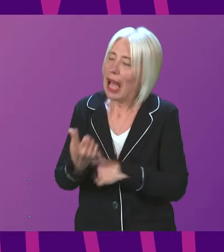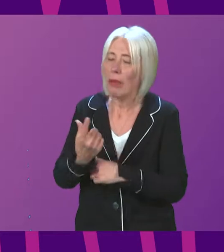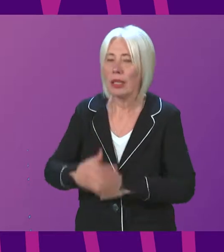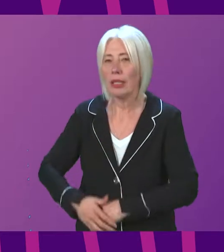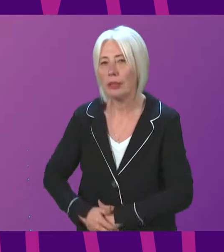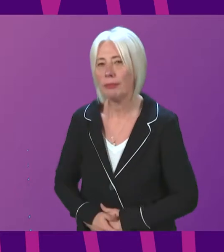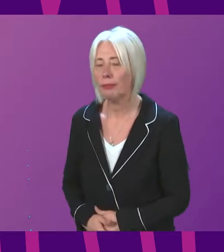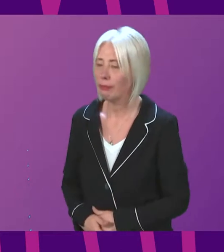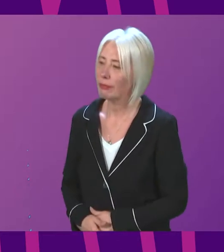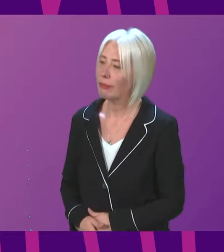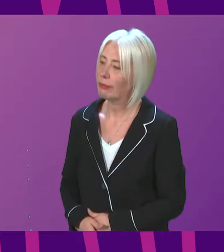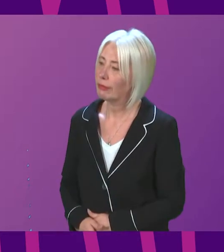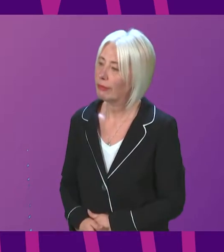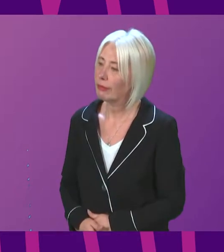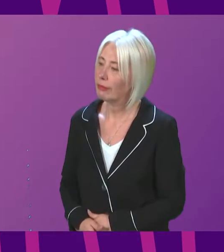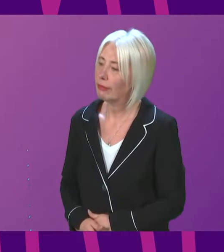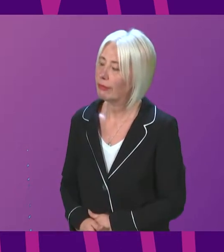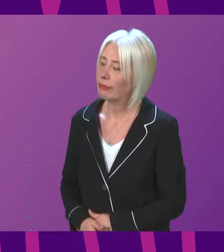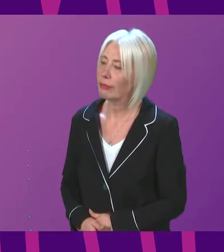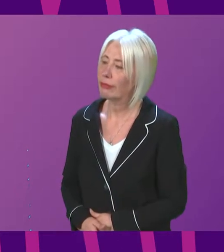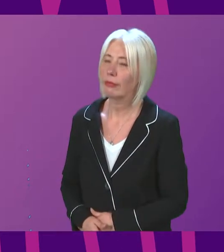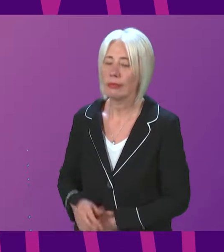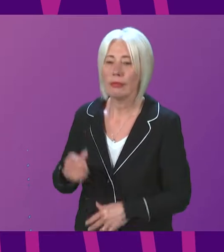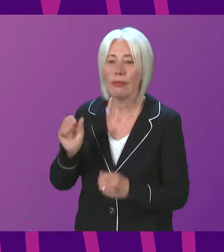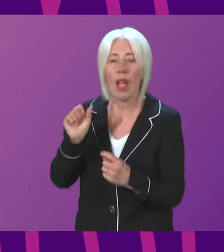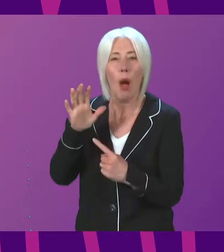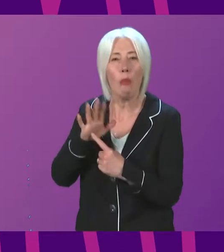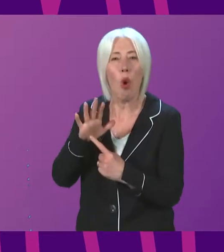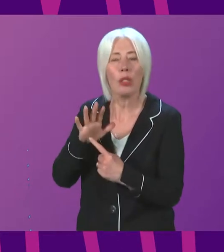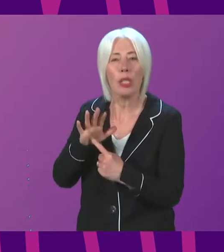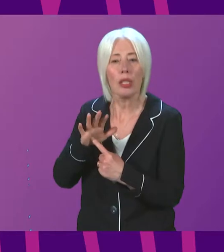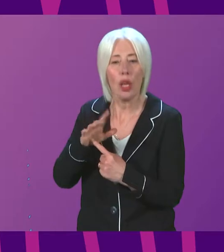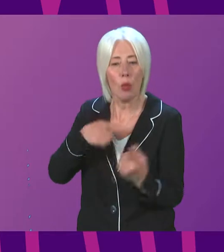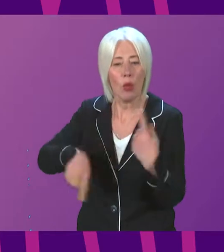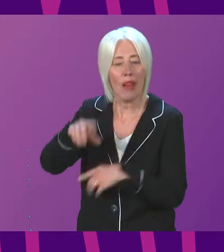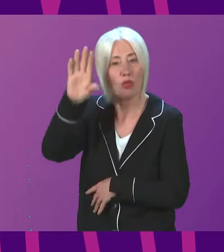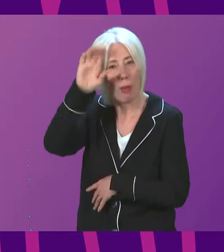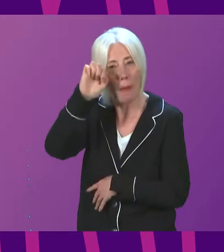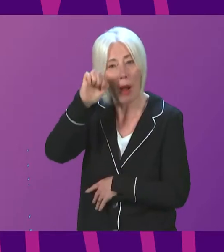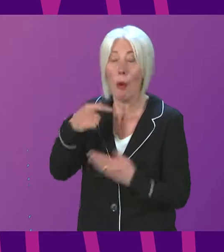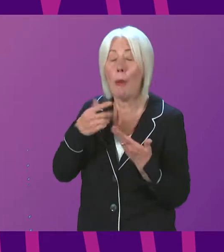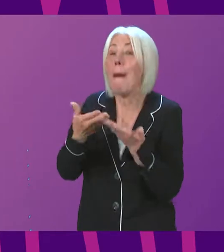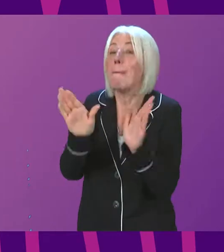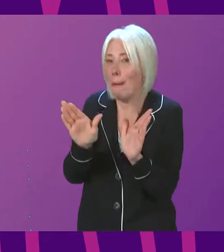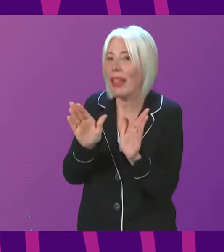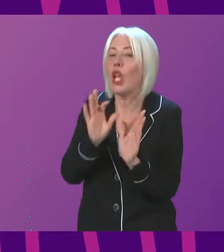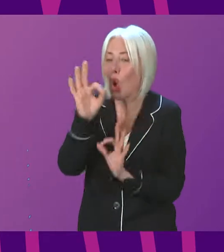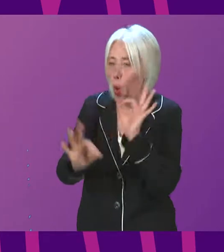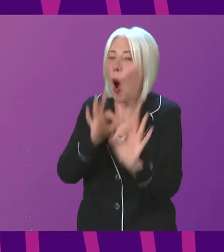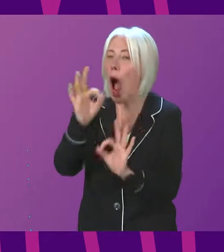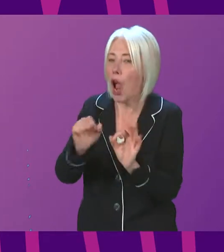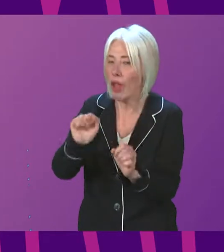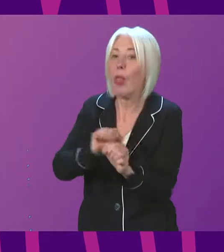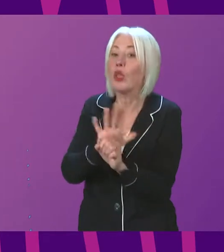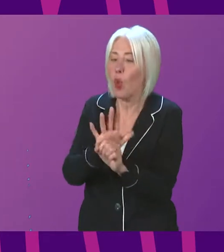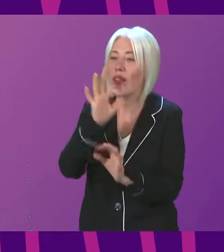Mackay. Thank you, President Officer. It's important to remember that, as a public inquiry, the COVID inquiry will